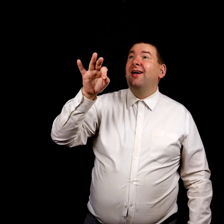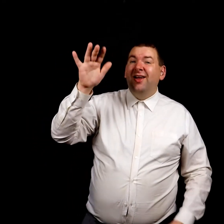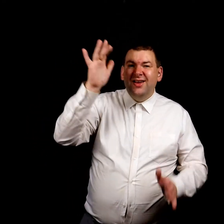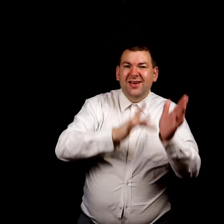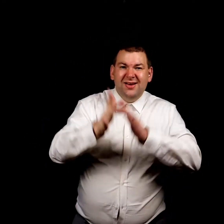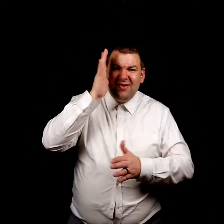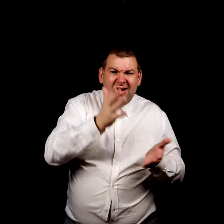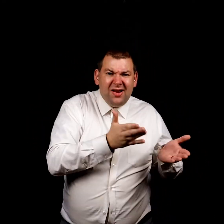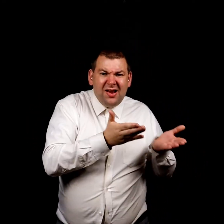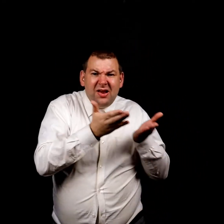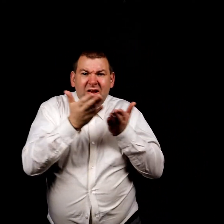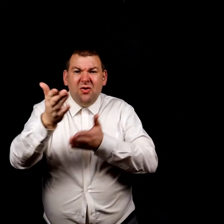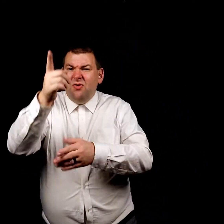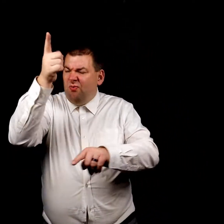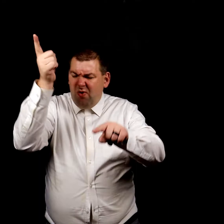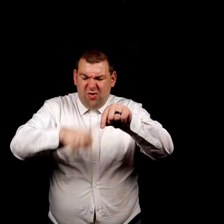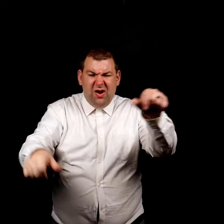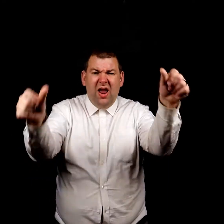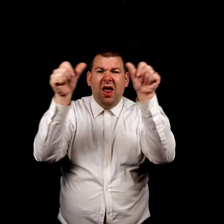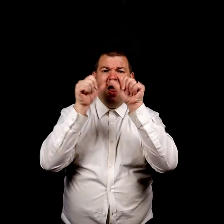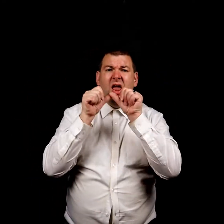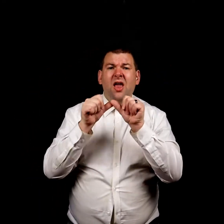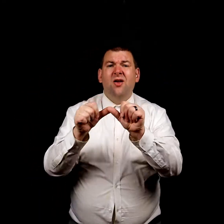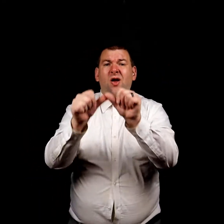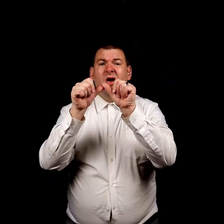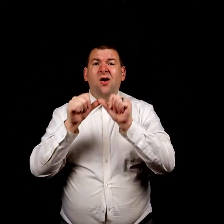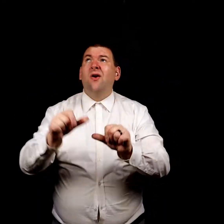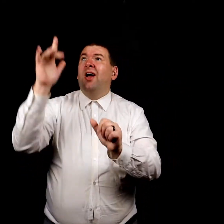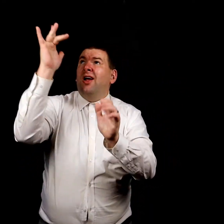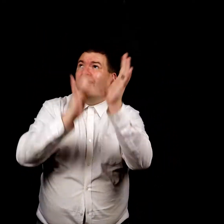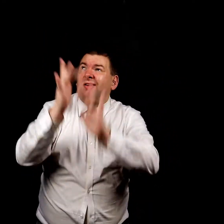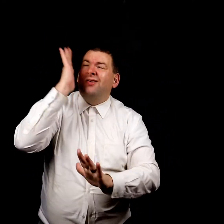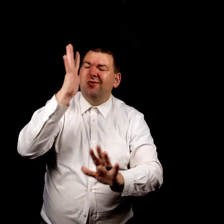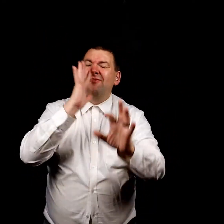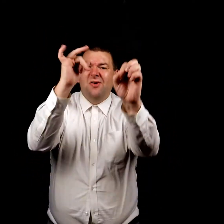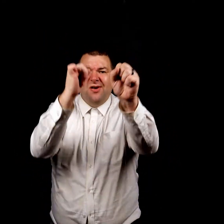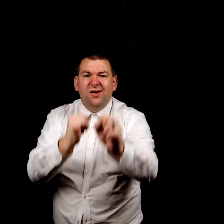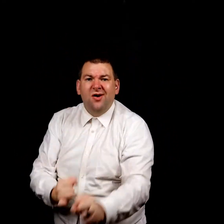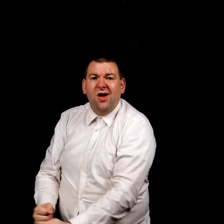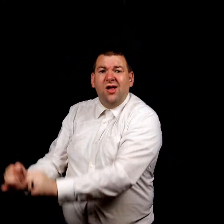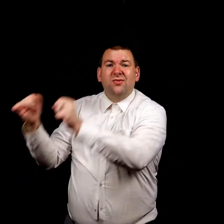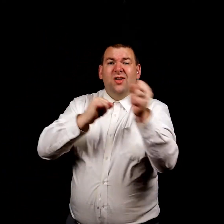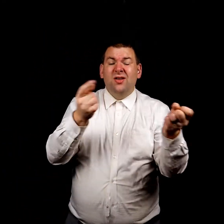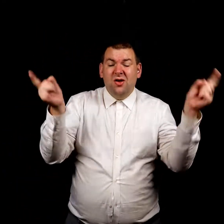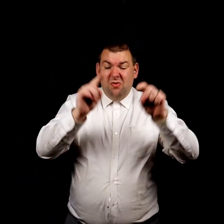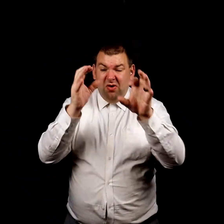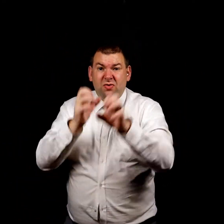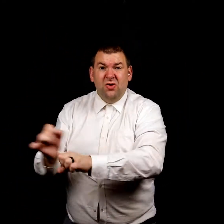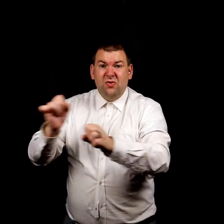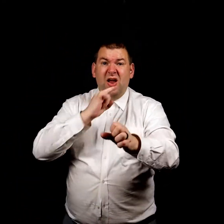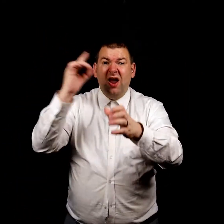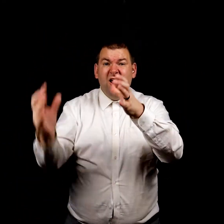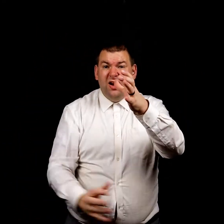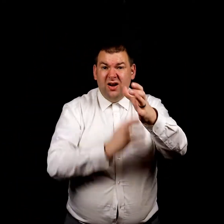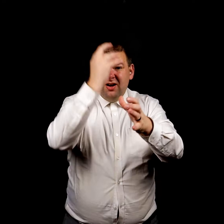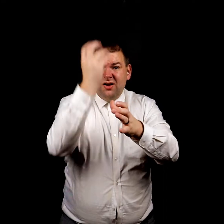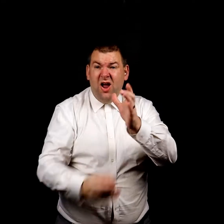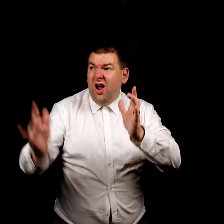will carry you when you can't go on, He will be your strength when your strength is gone.